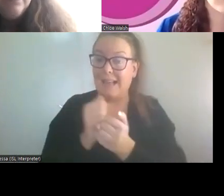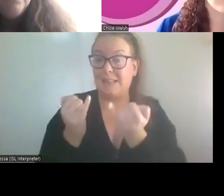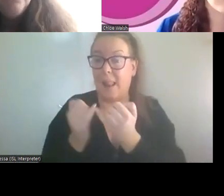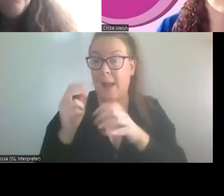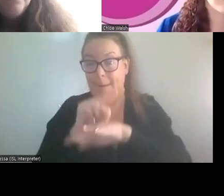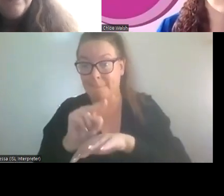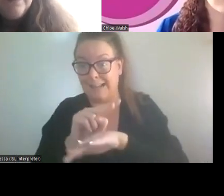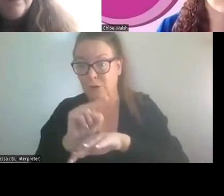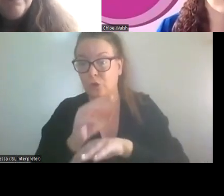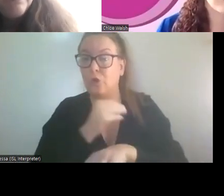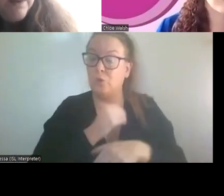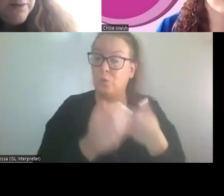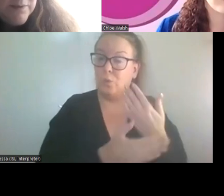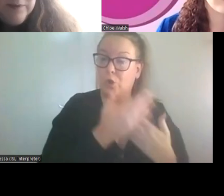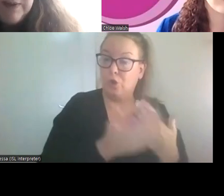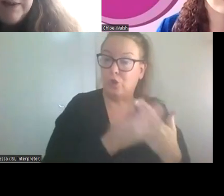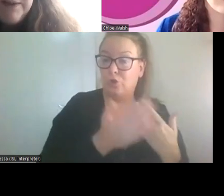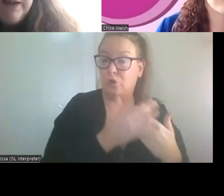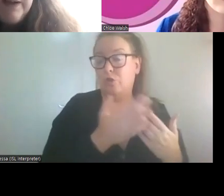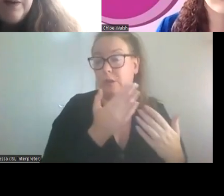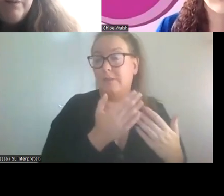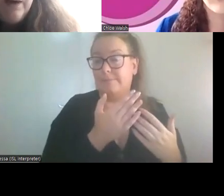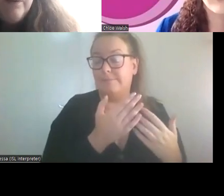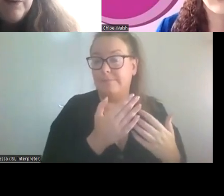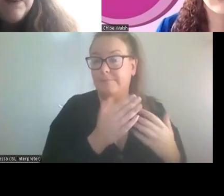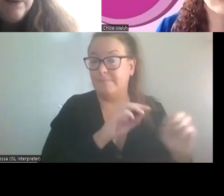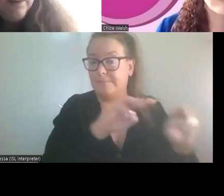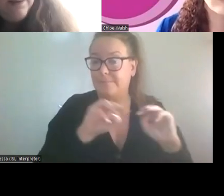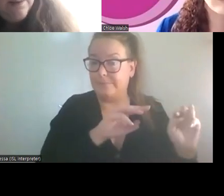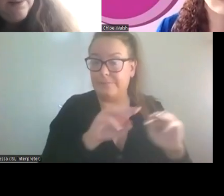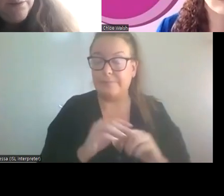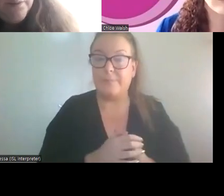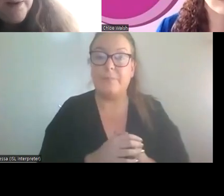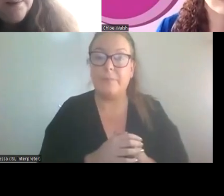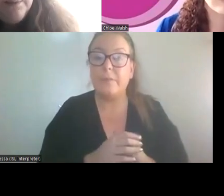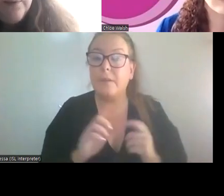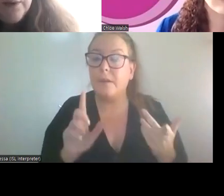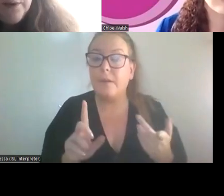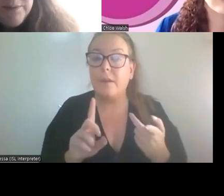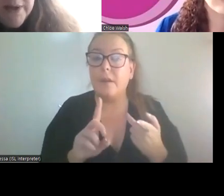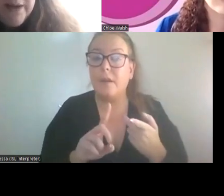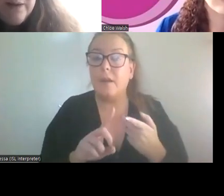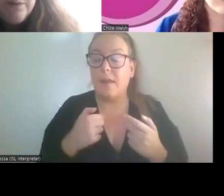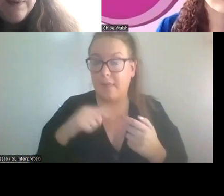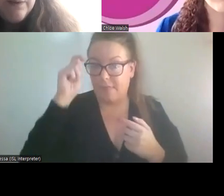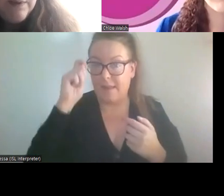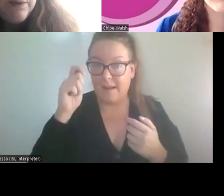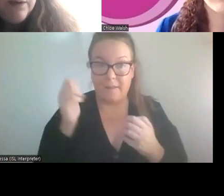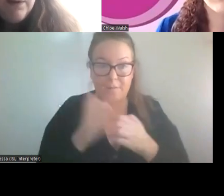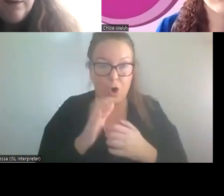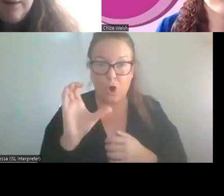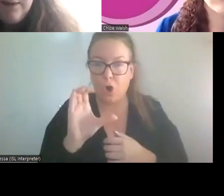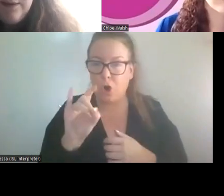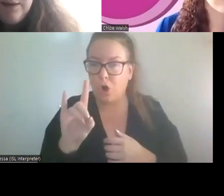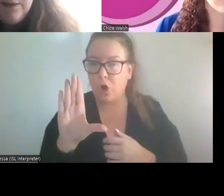Okay. And thank you for that. And I have a question here. I think it will possibly be for Chloe. And so it's